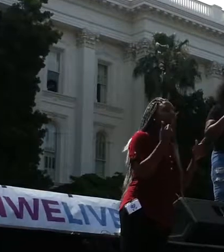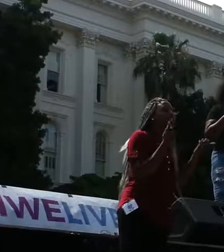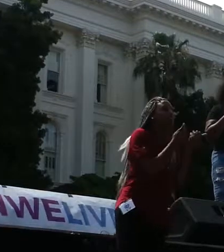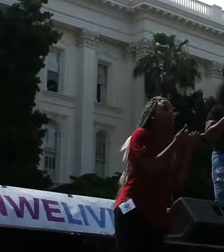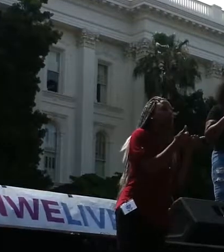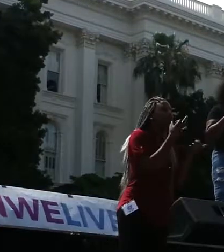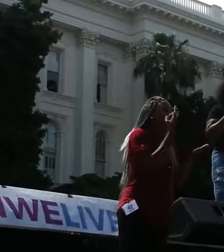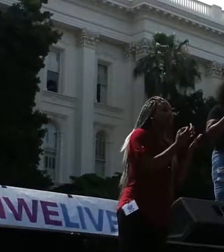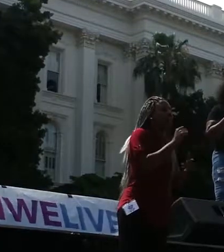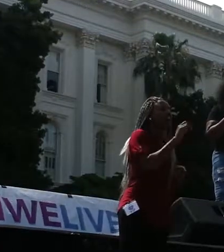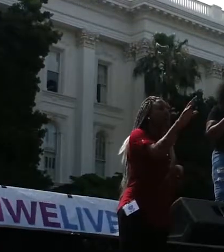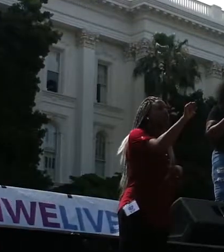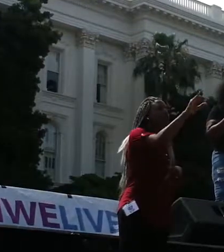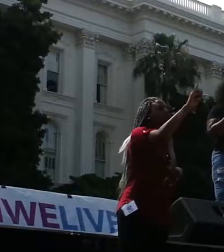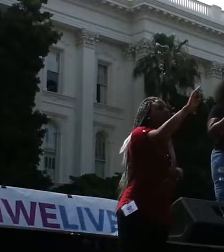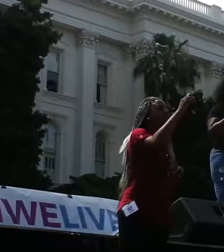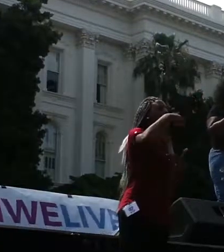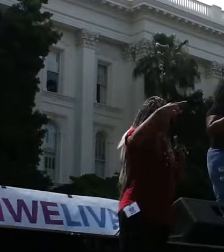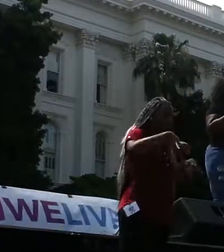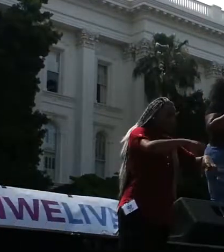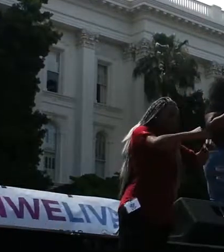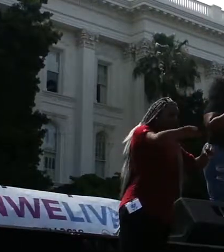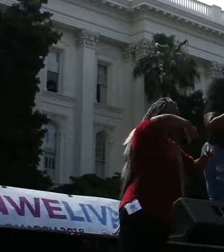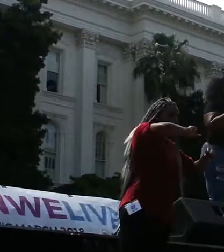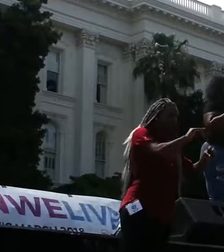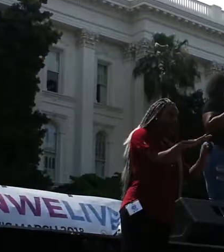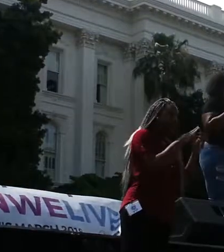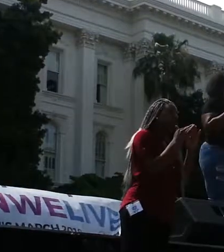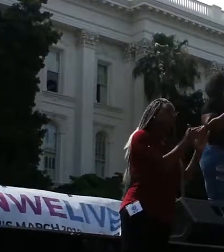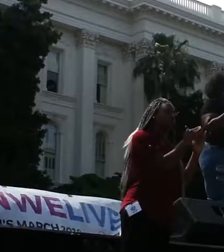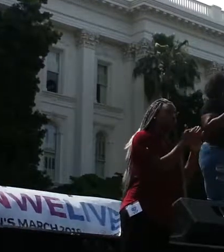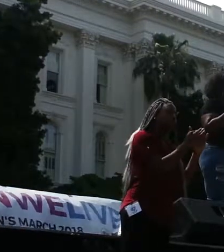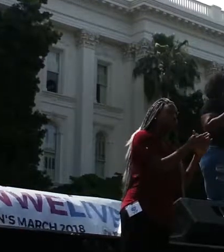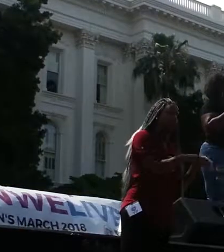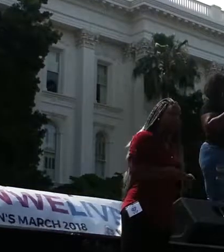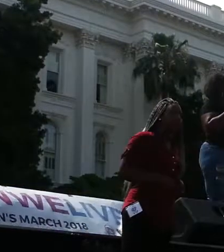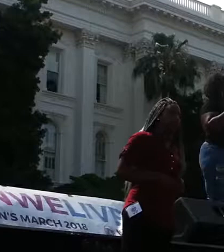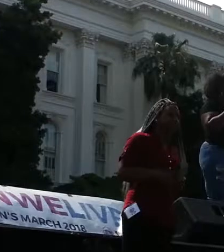that racism still has a stronghold on every move we make.